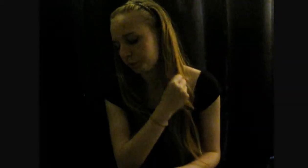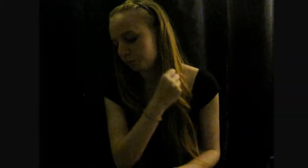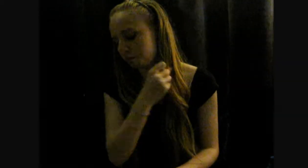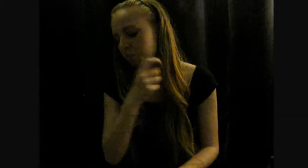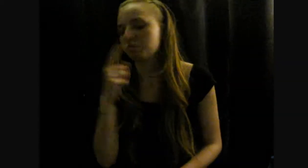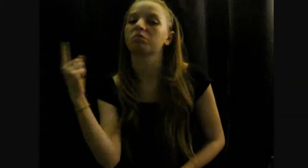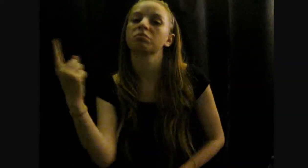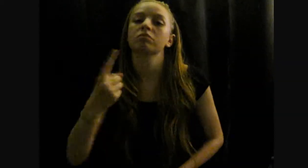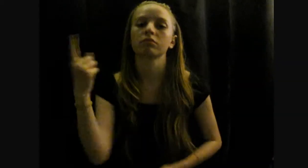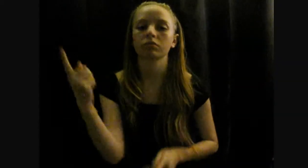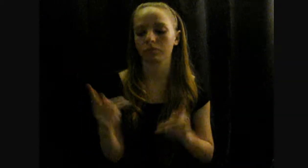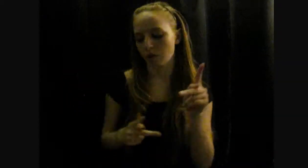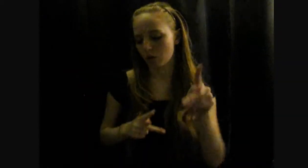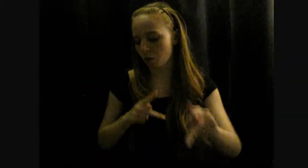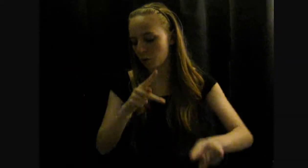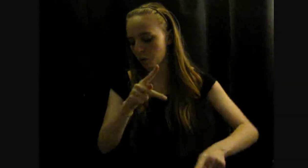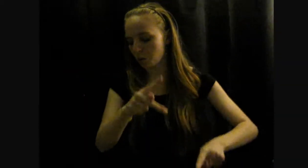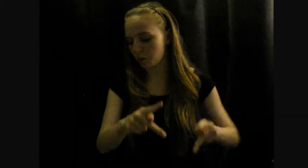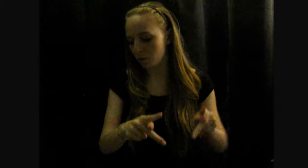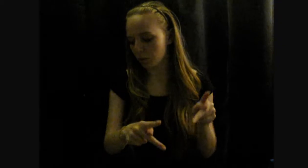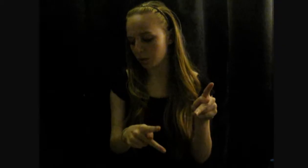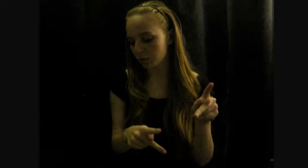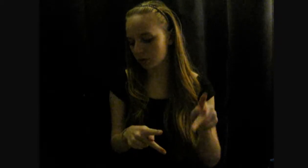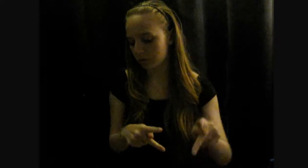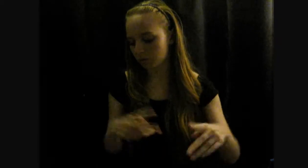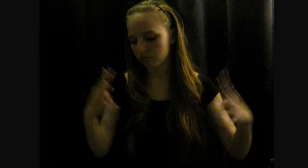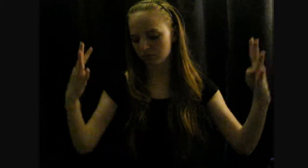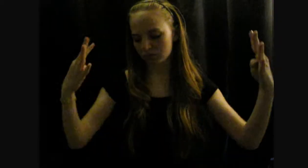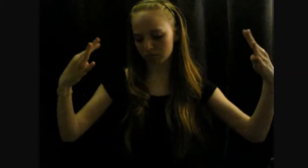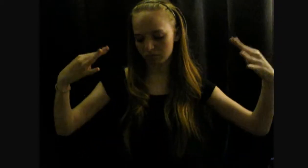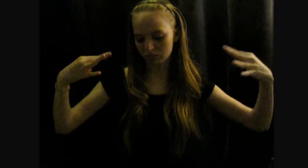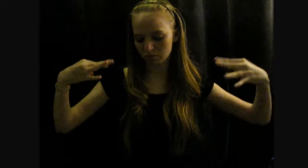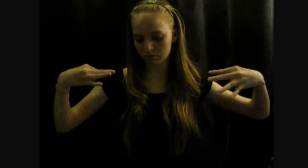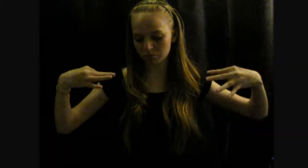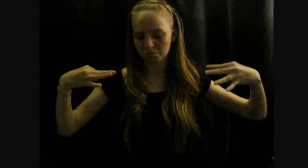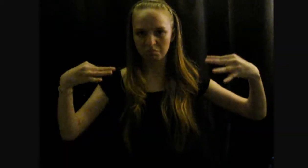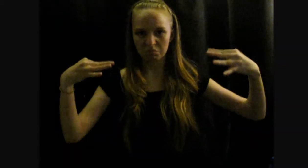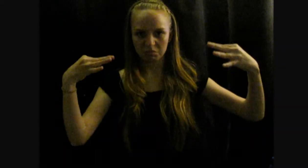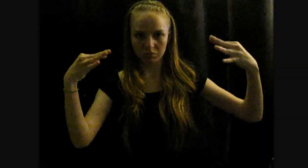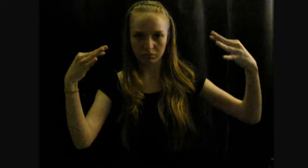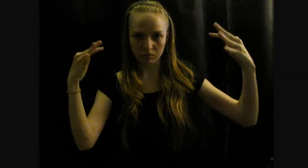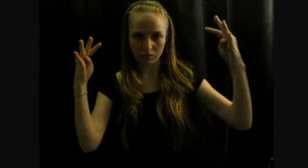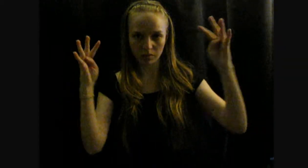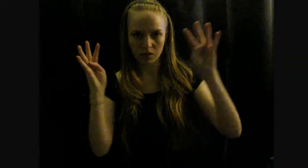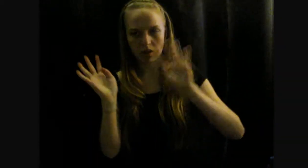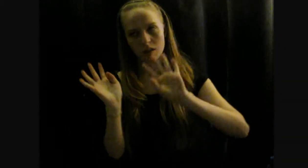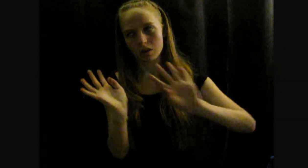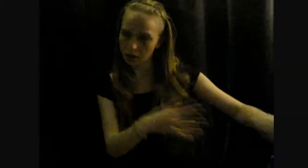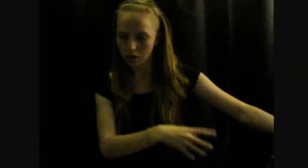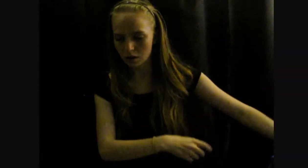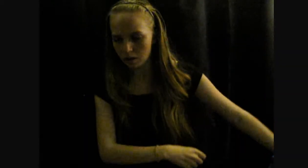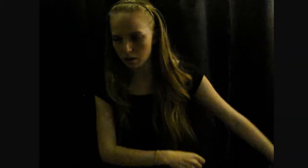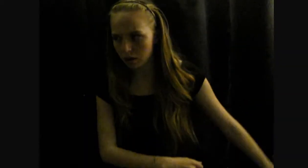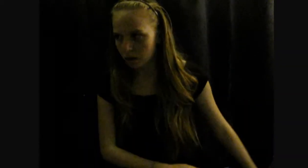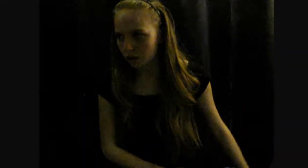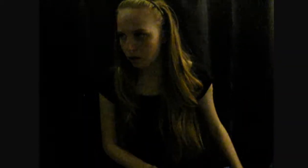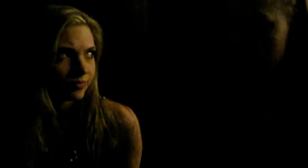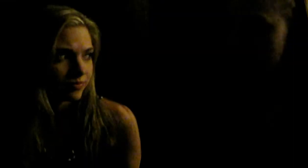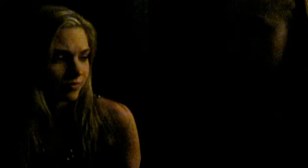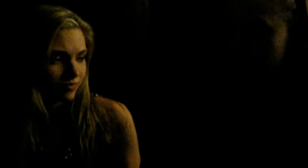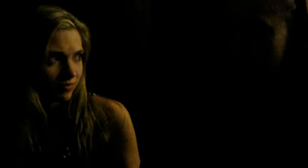This time I'm gonna take the crown without falling down, down, down.